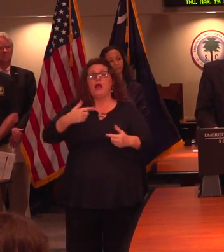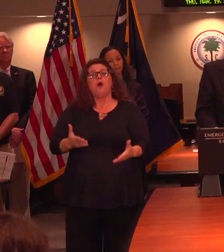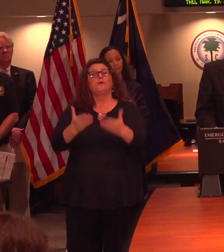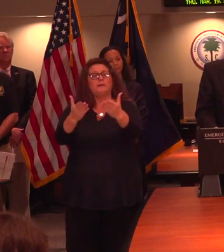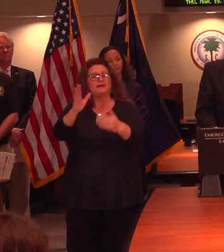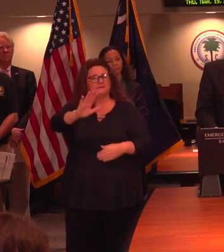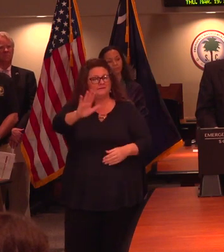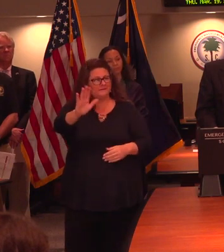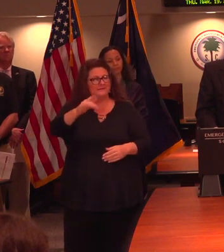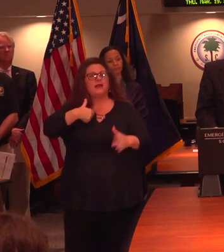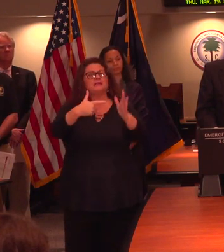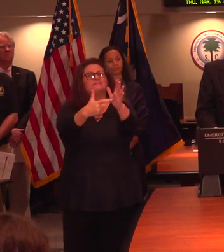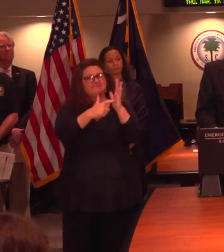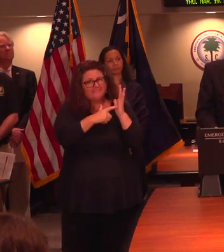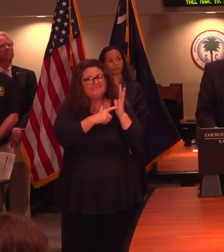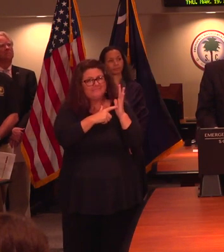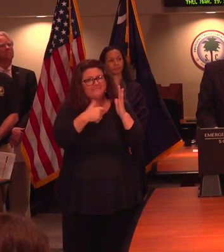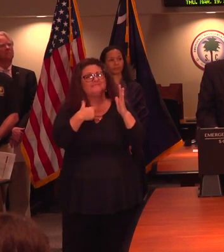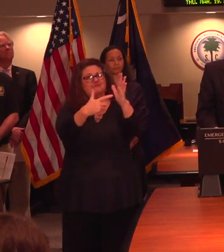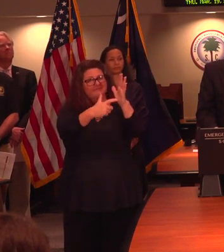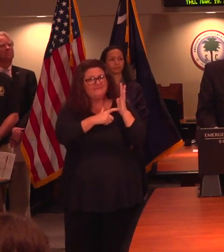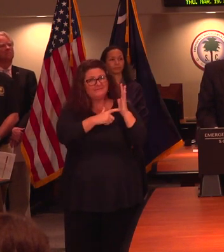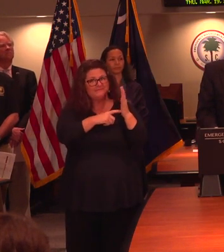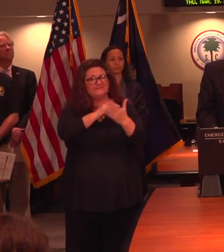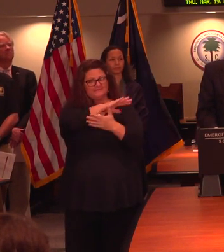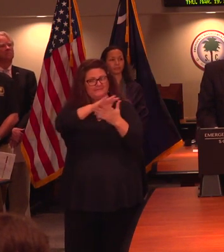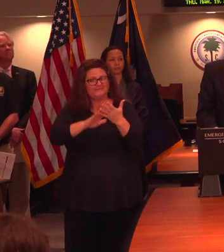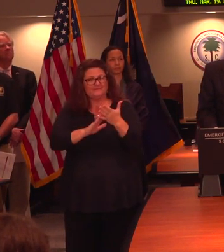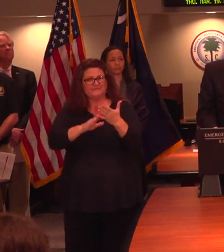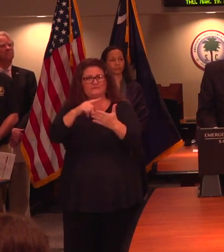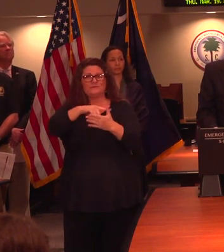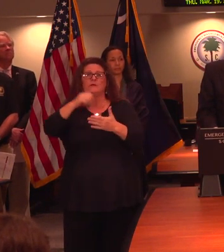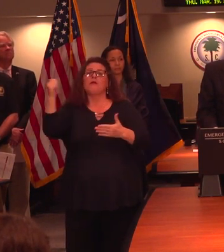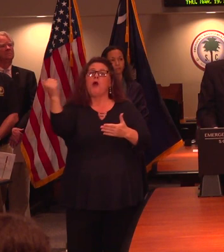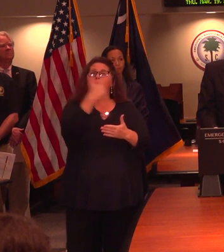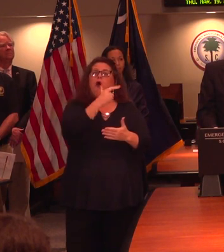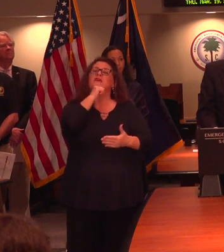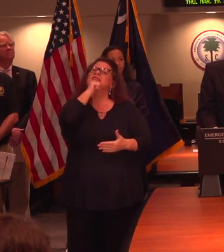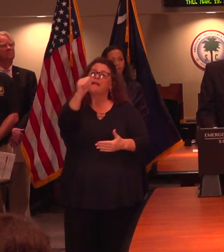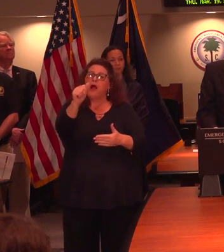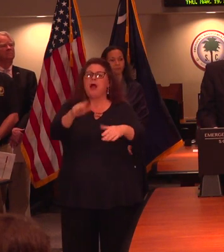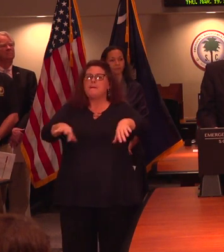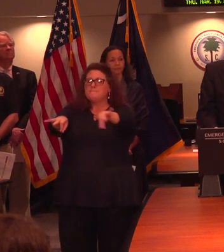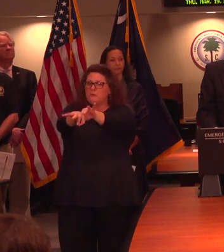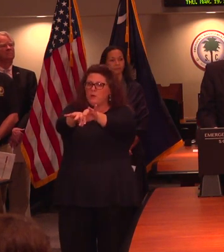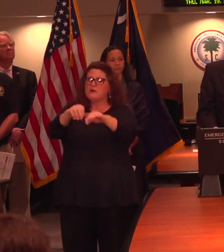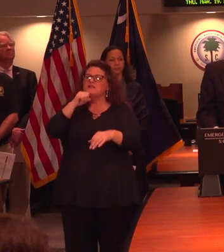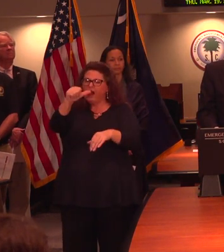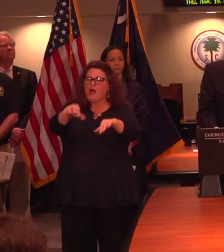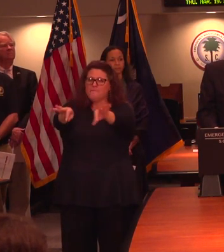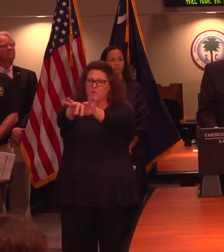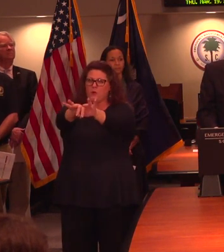orders that all nonessential, all nonessential state employees shall stay home from work.